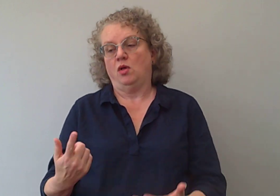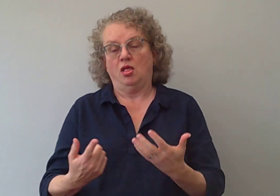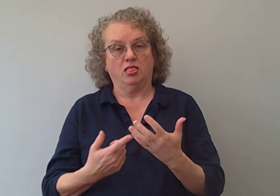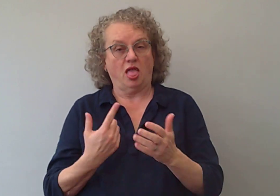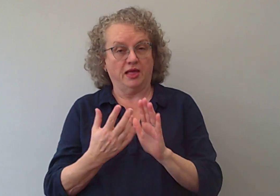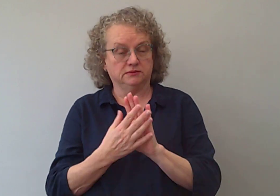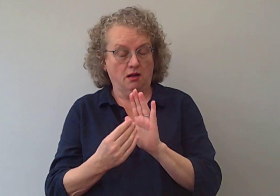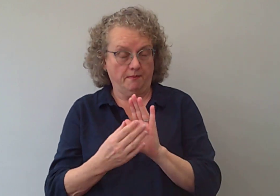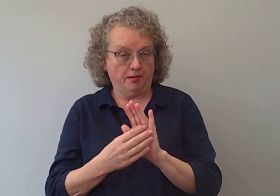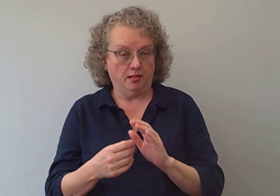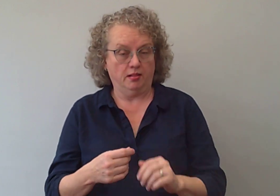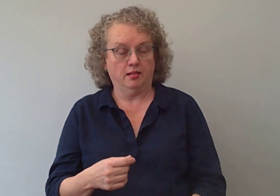Or another example,